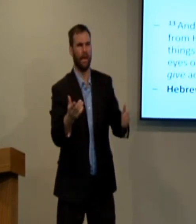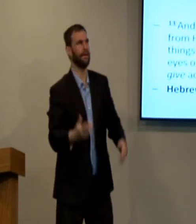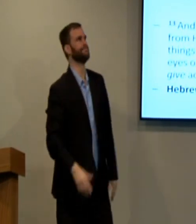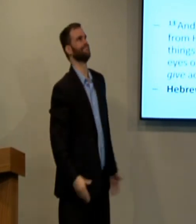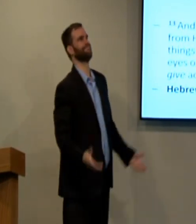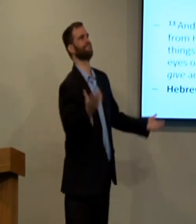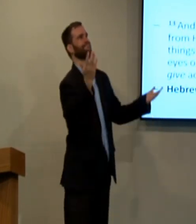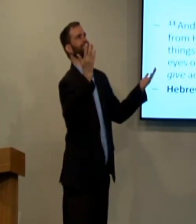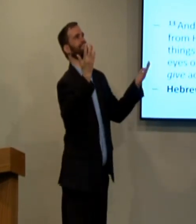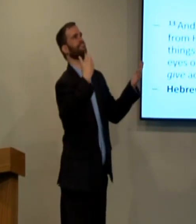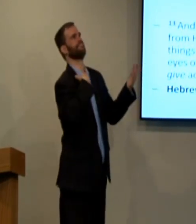You can't escape him.